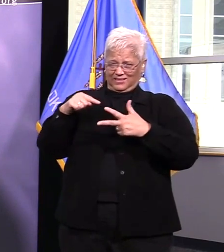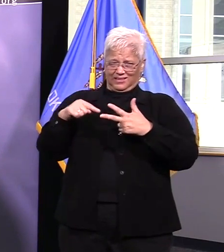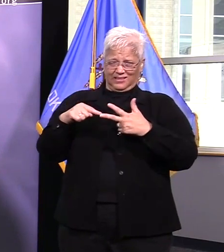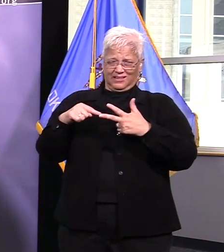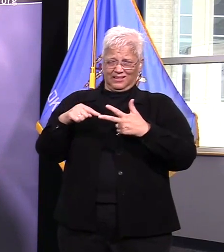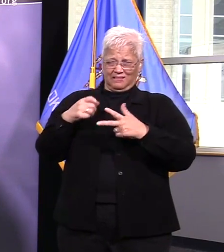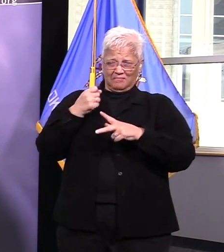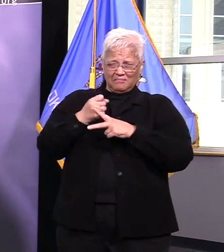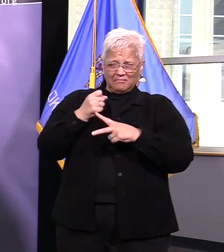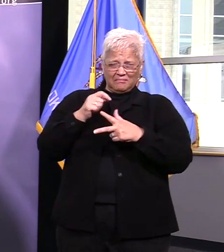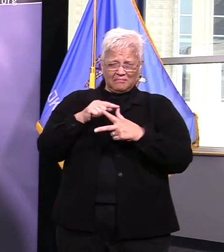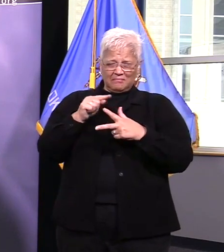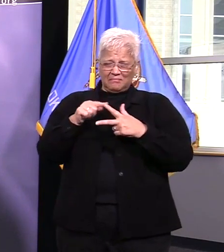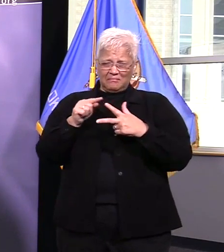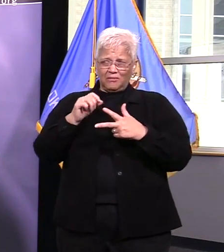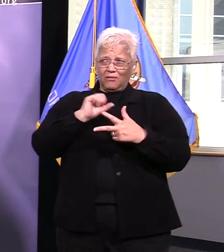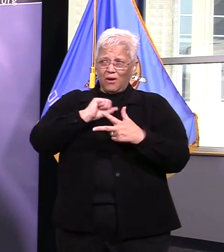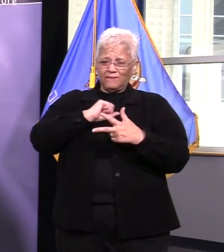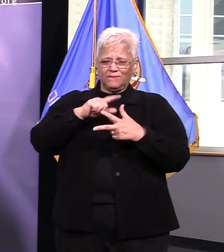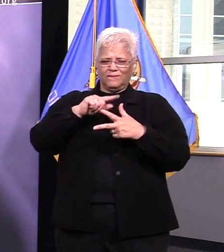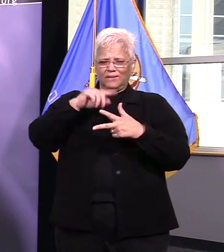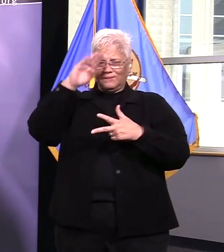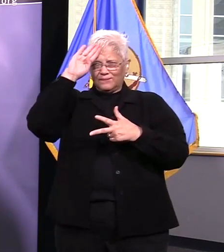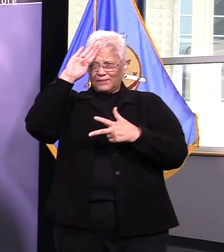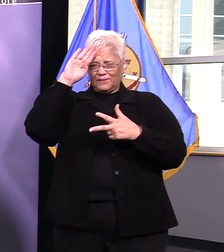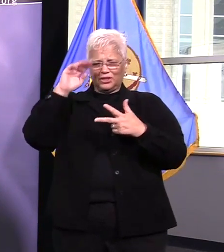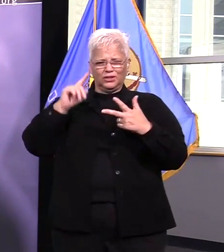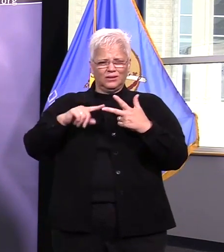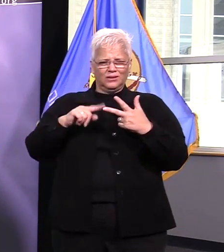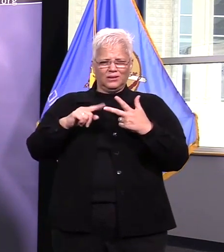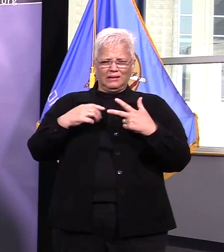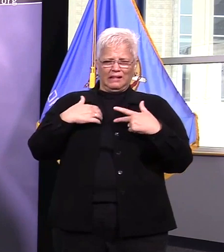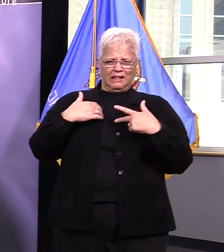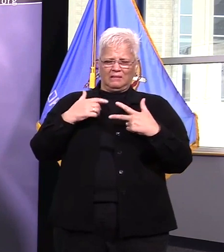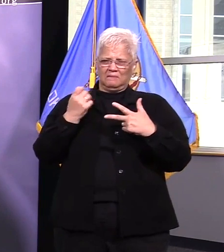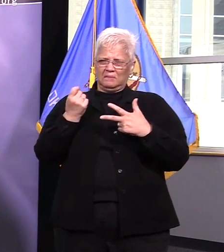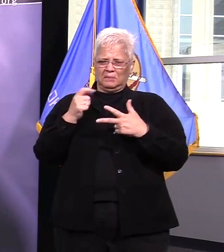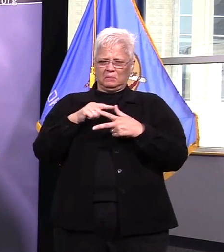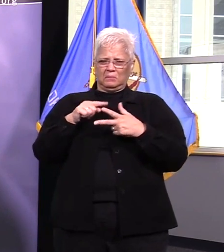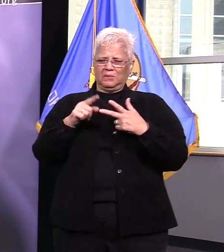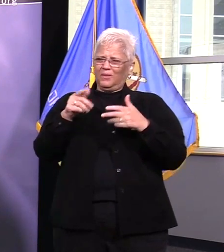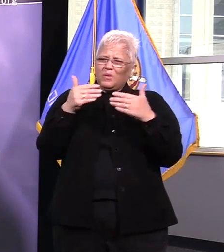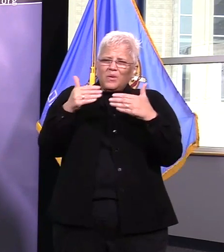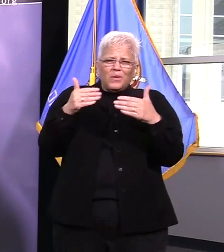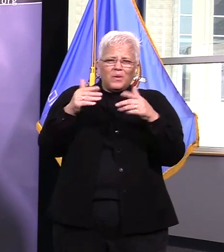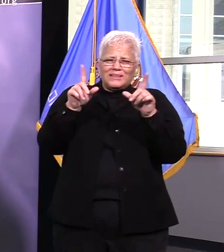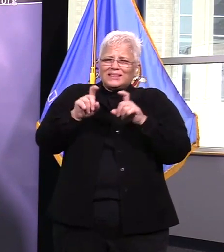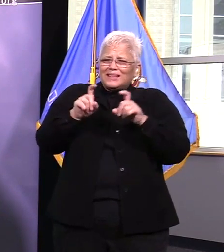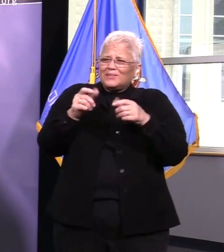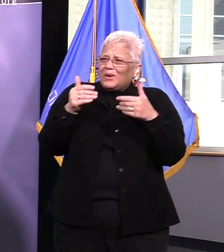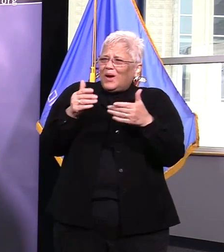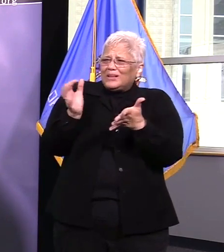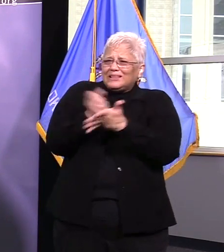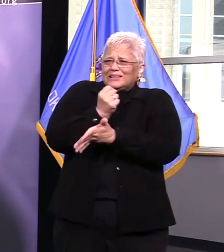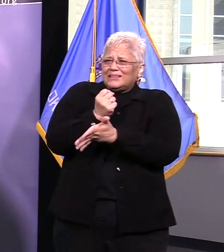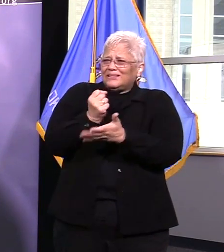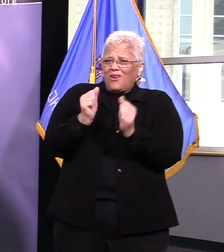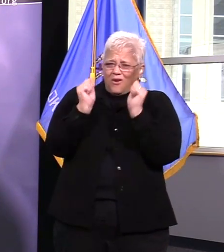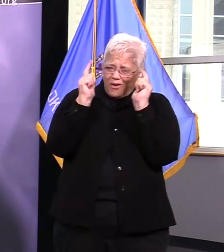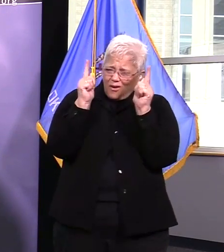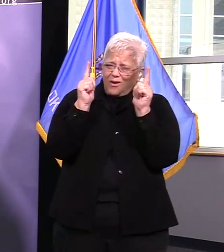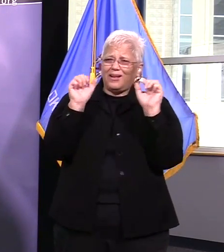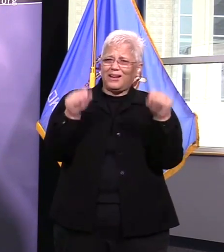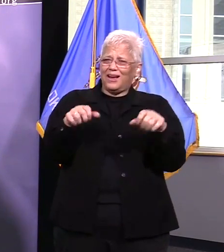symptoms get a test and test negative knowing that a few days later you might test positive so just testing everybody at this juncture isn't very